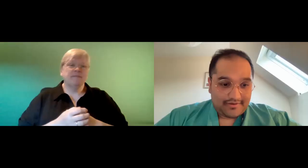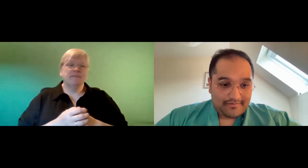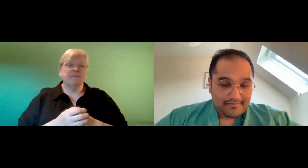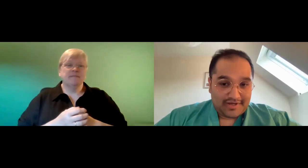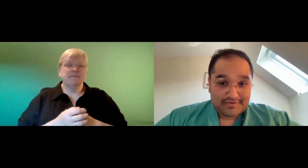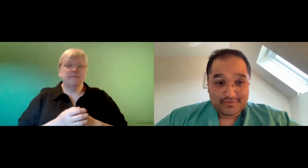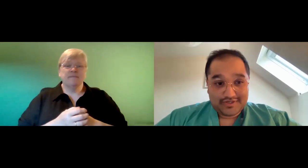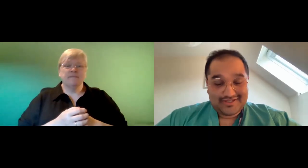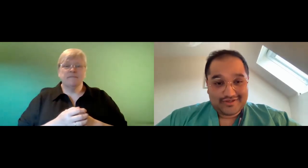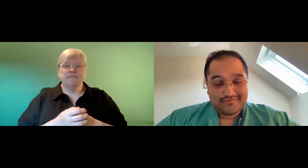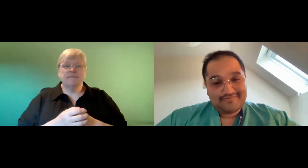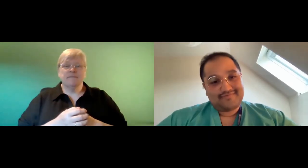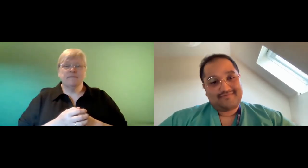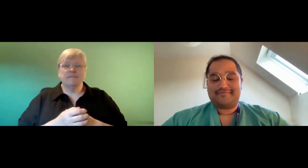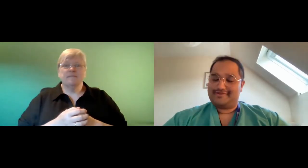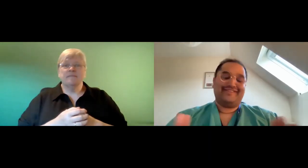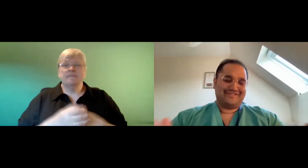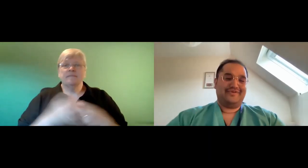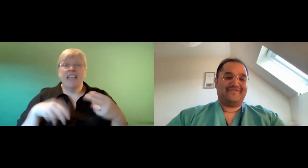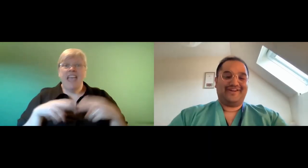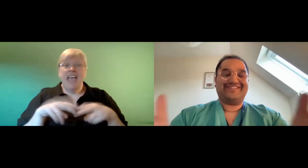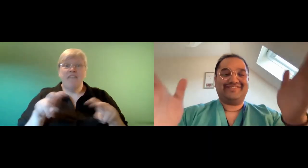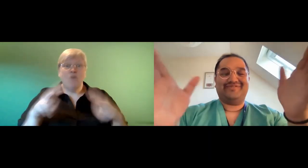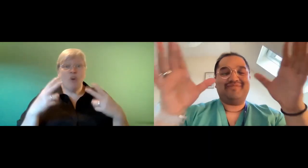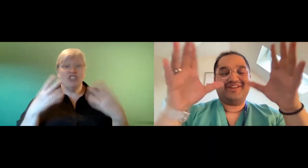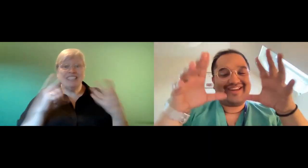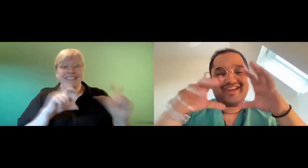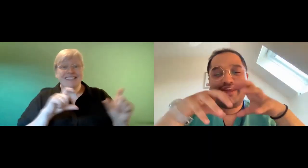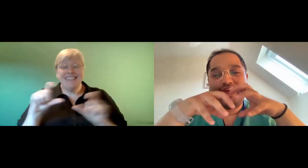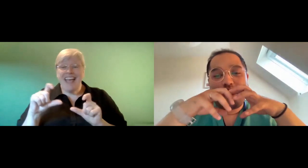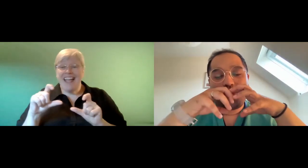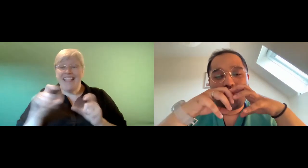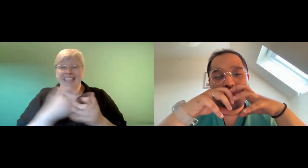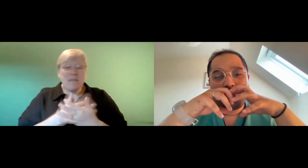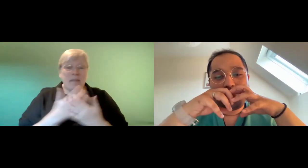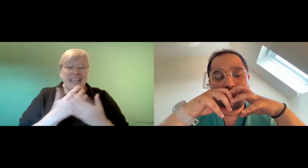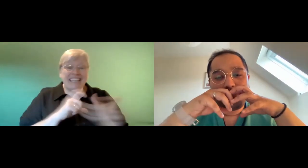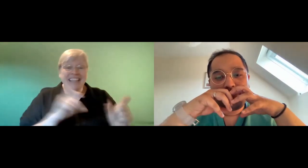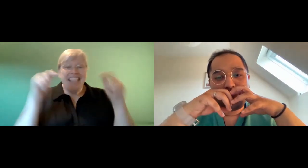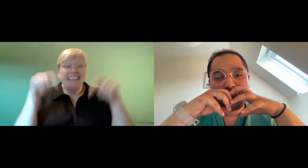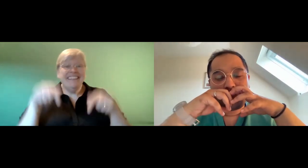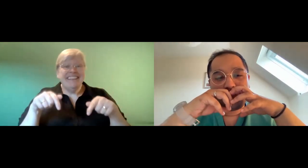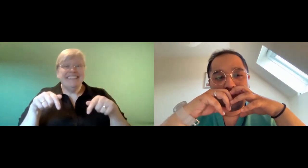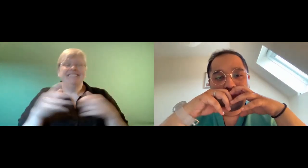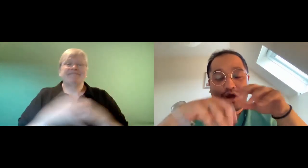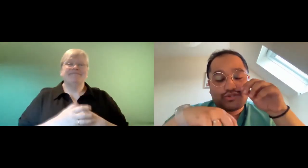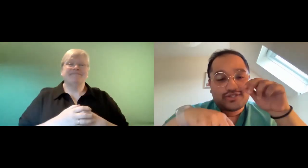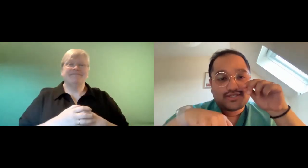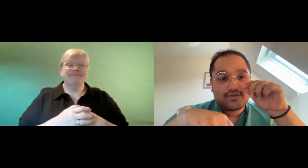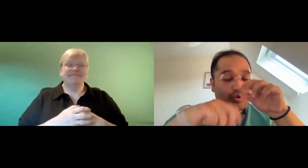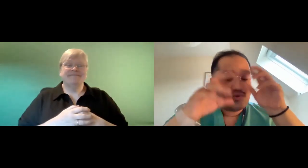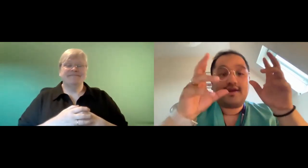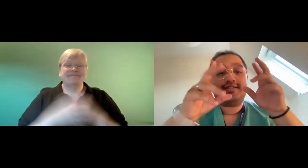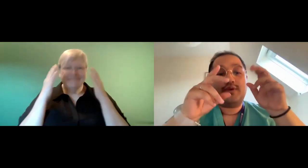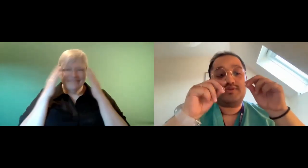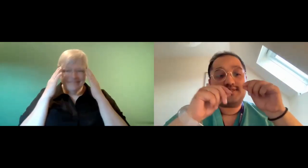um anybody's watching still there's loads of you actually still but like um that was